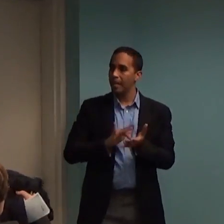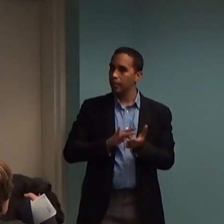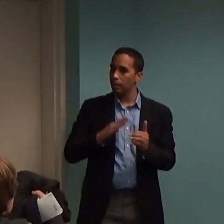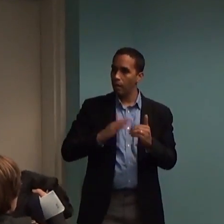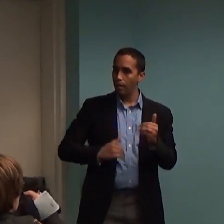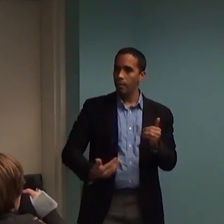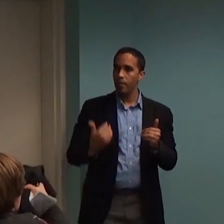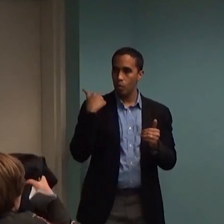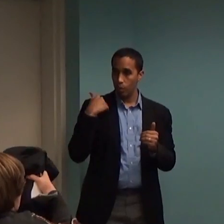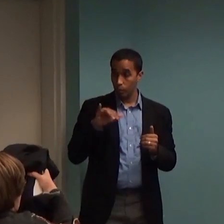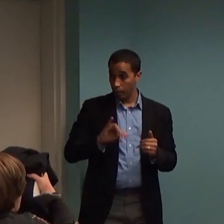as well.